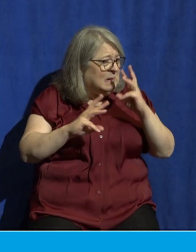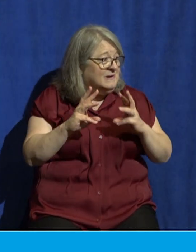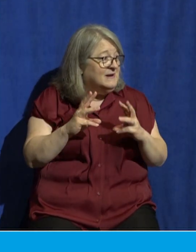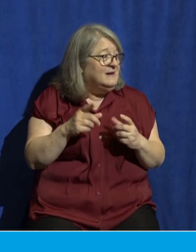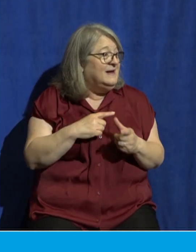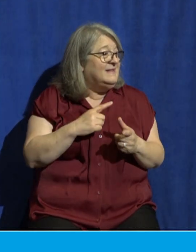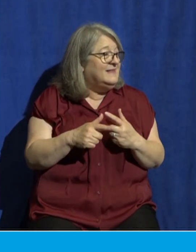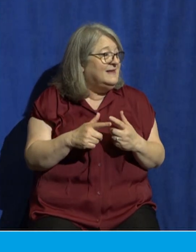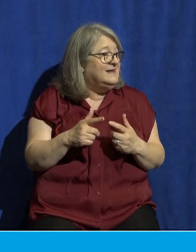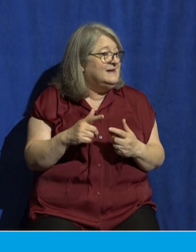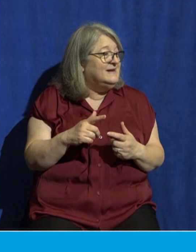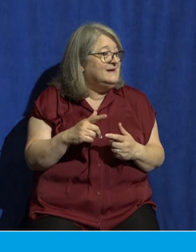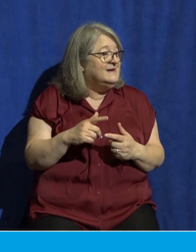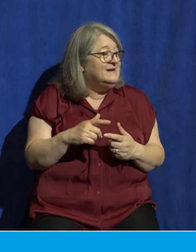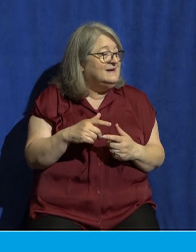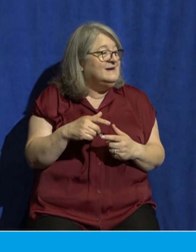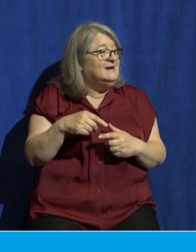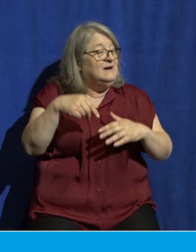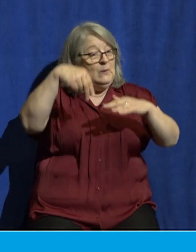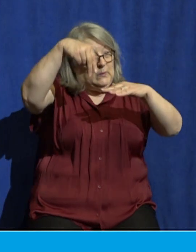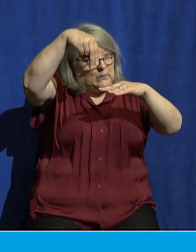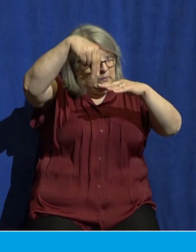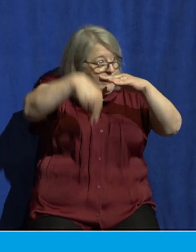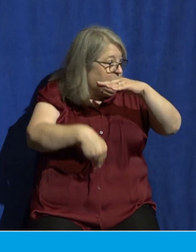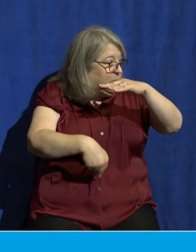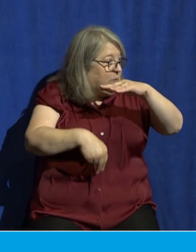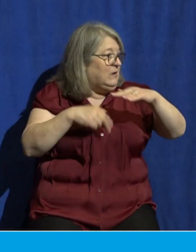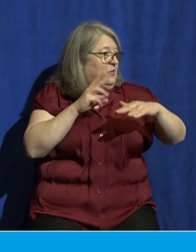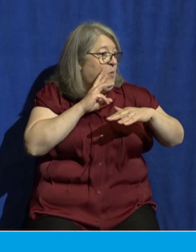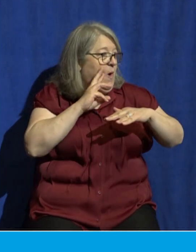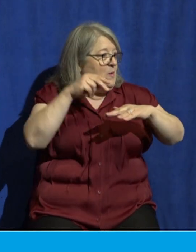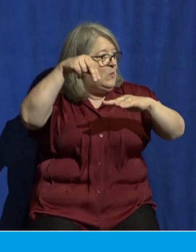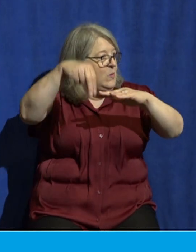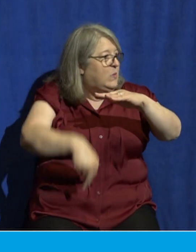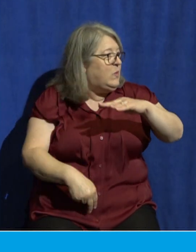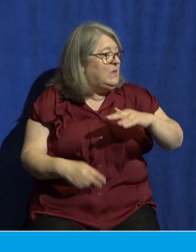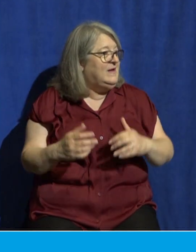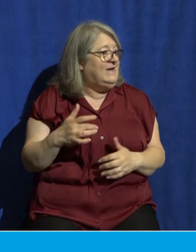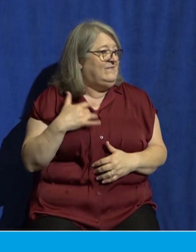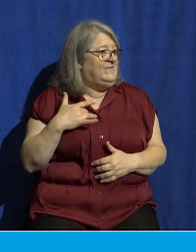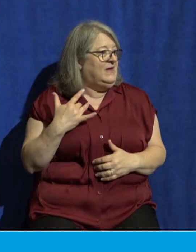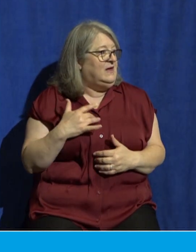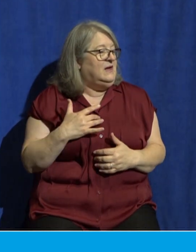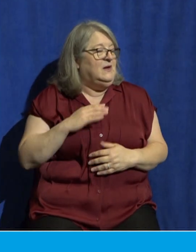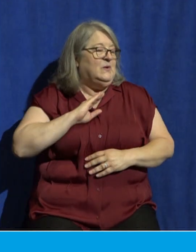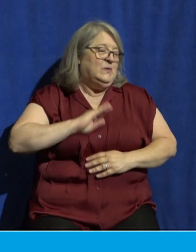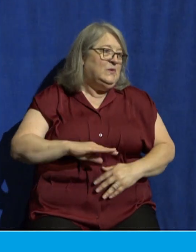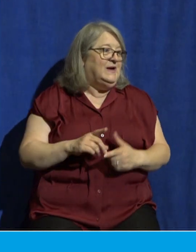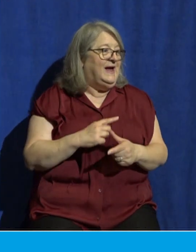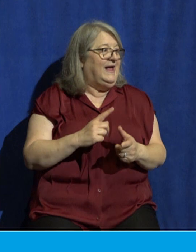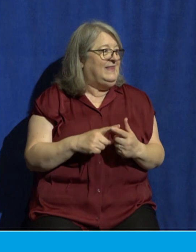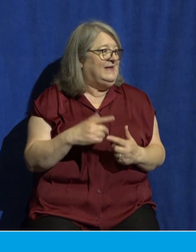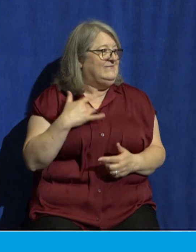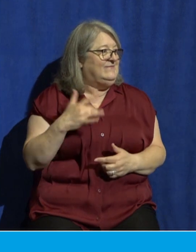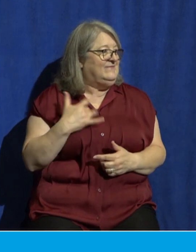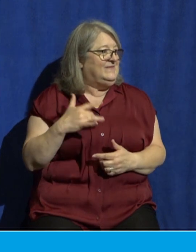when I just kind of pierced through the surface of the water, immediately followed by a feeling of absolute